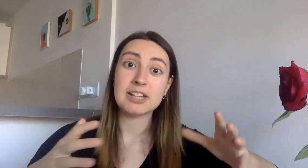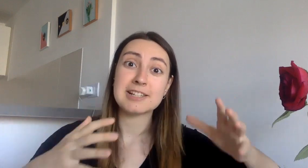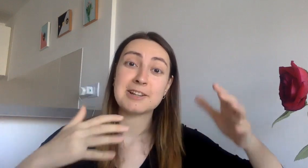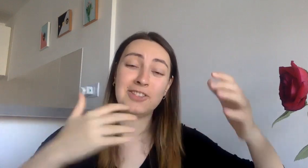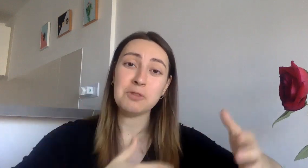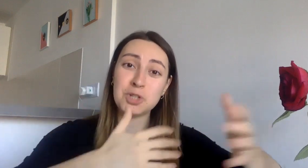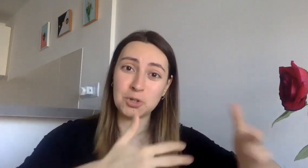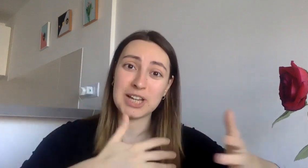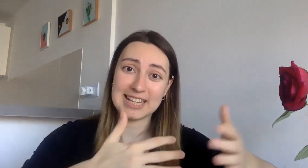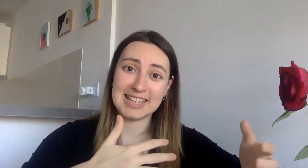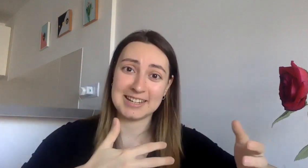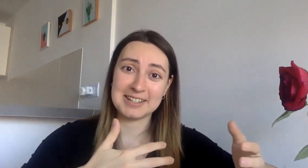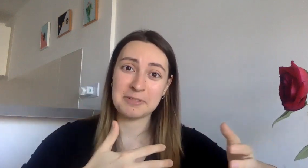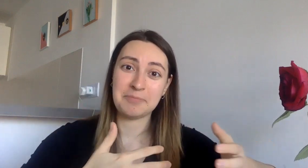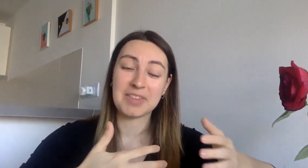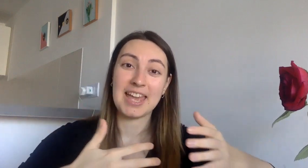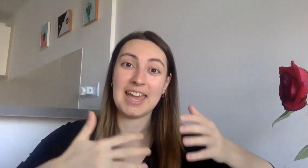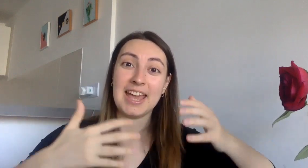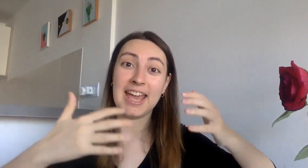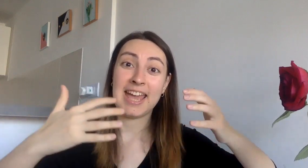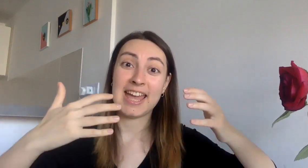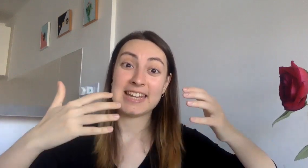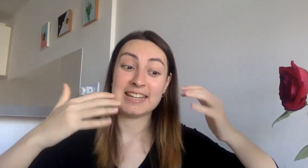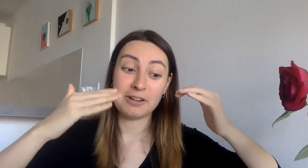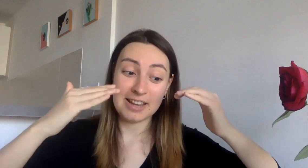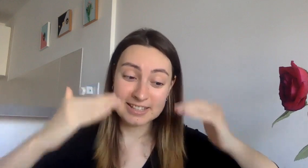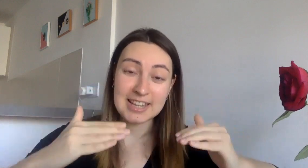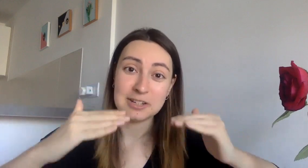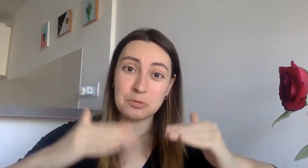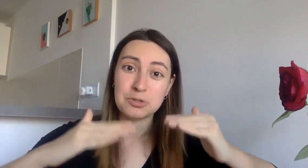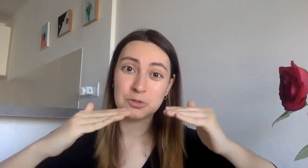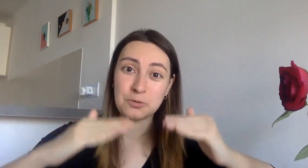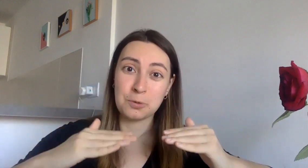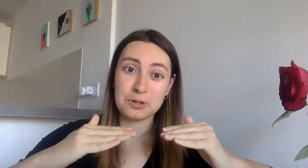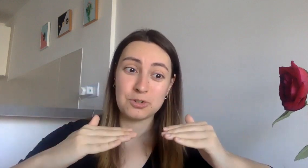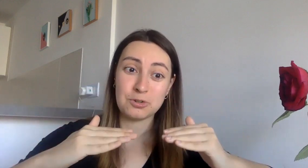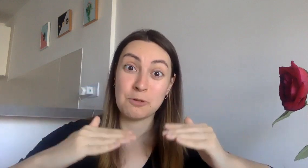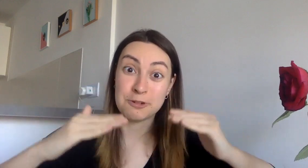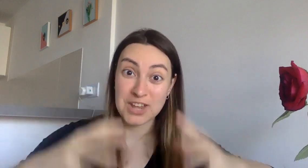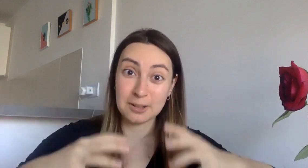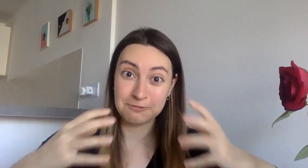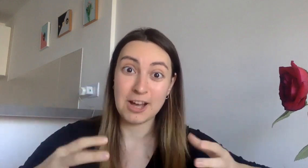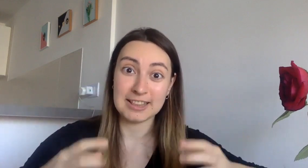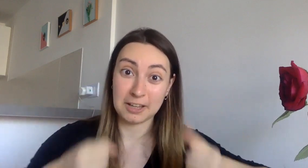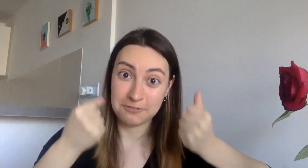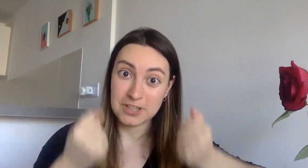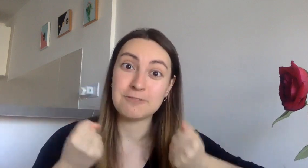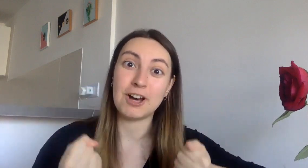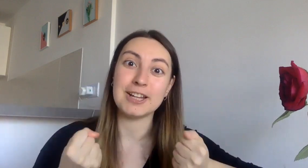they were talking there and indeed it was on the verge of a real fight like fist fight